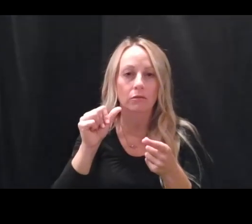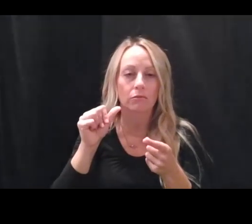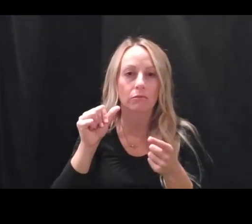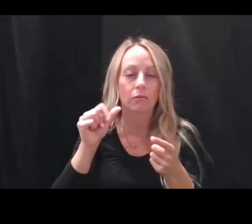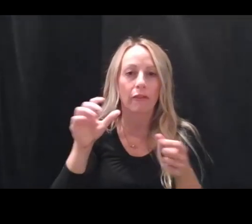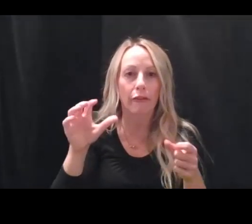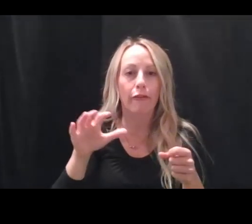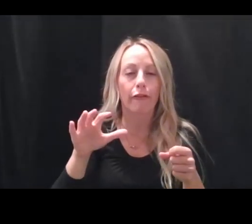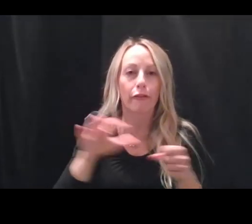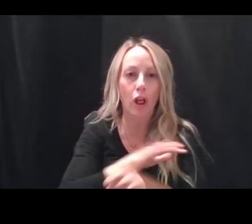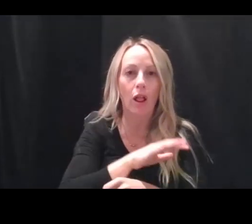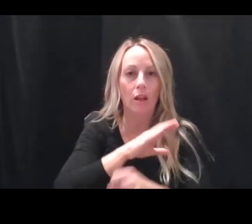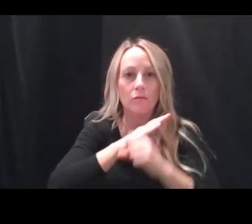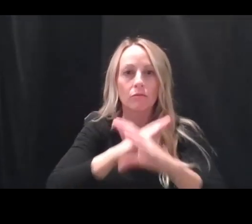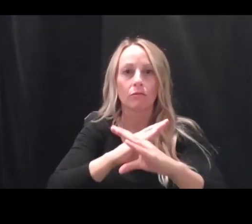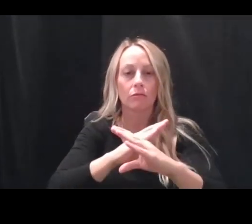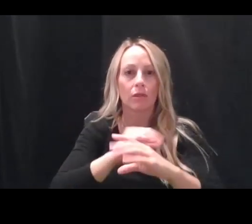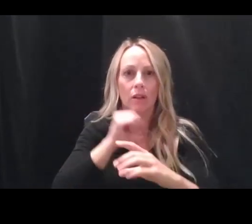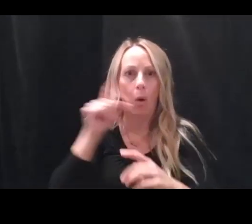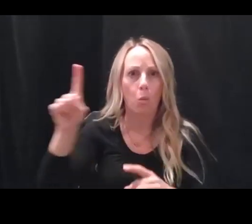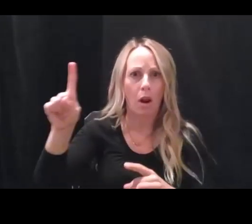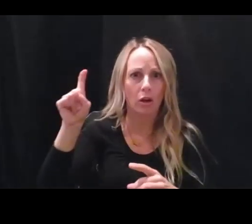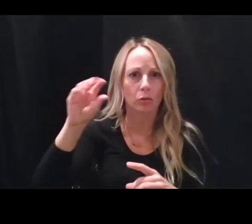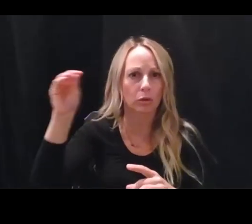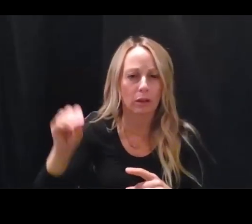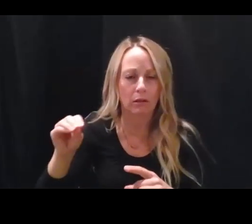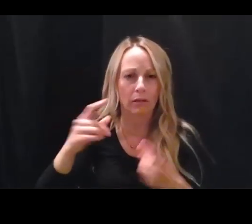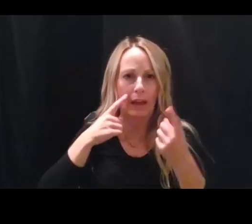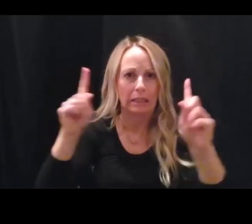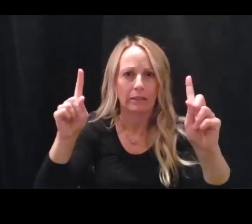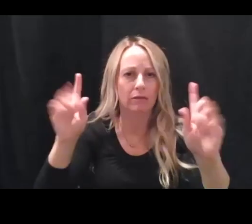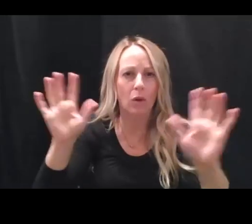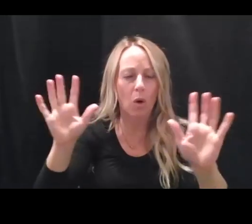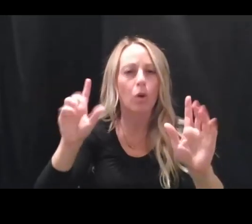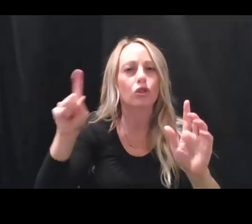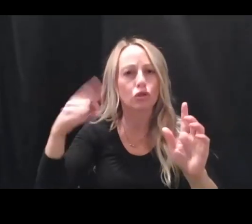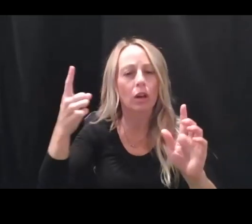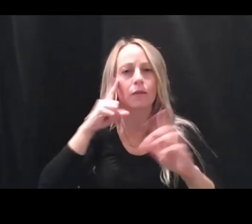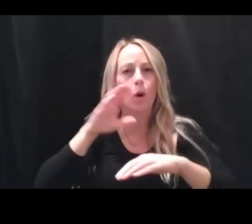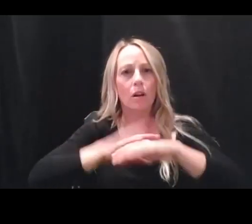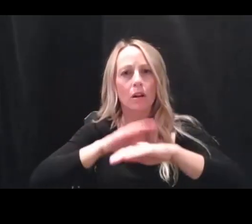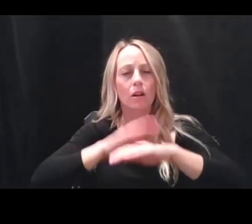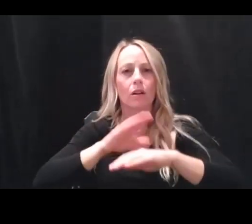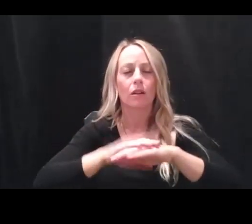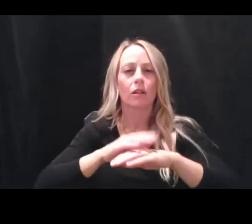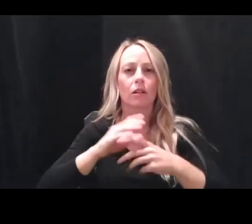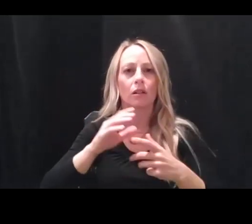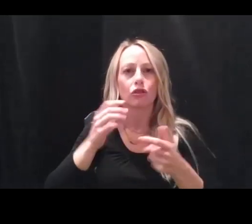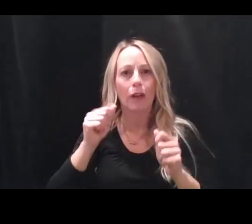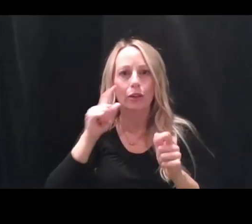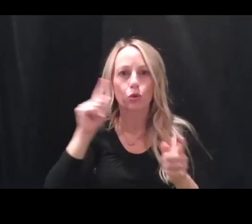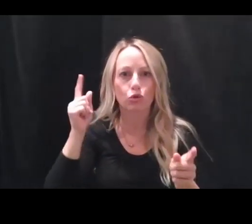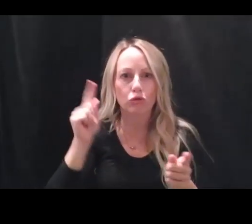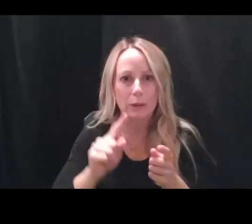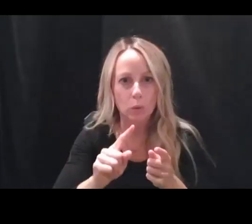but they're not completely effective. So we, uh, public health guidance from both CDC and the